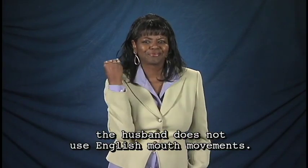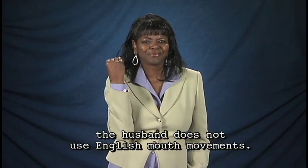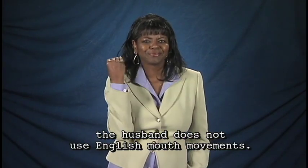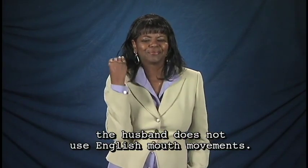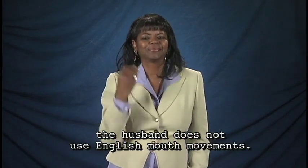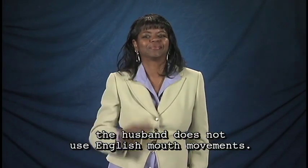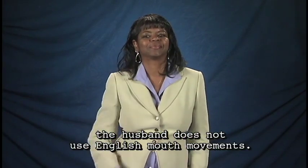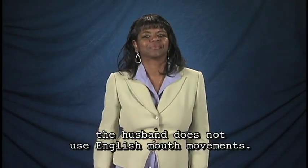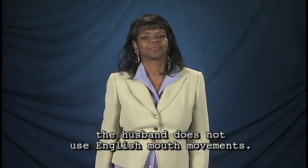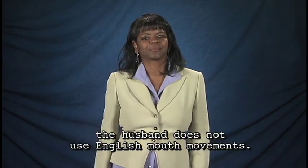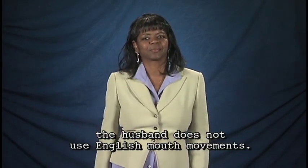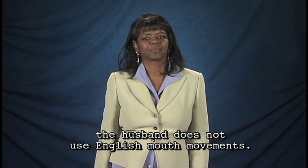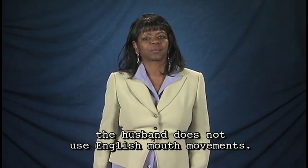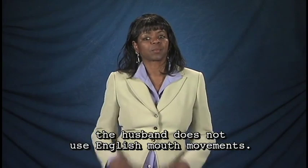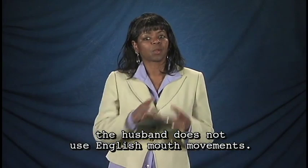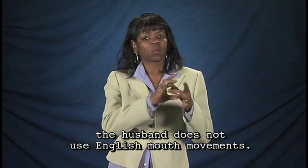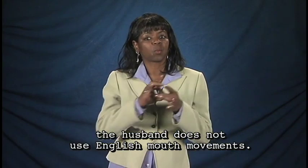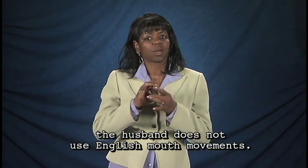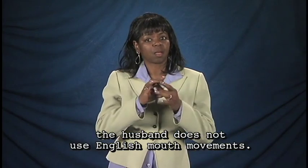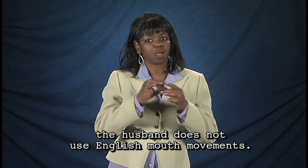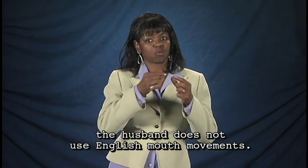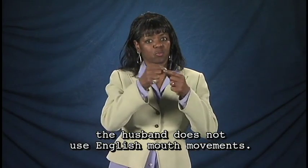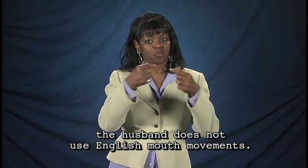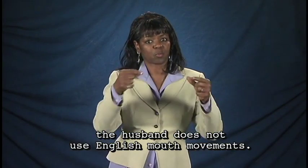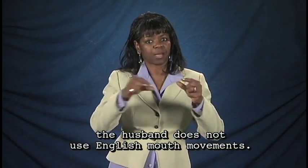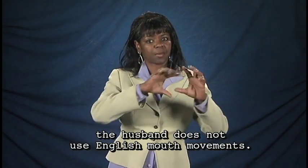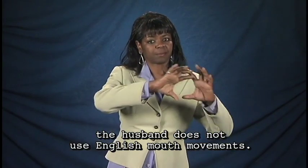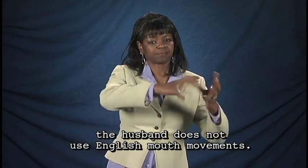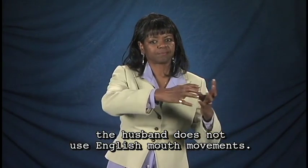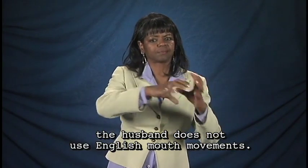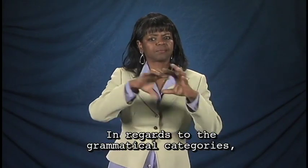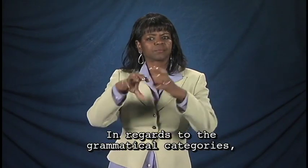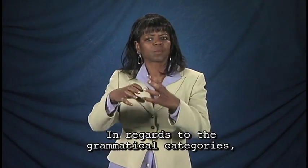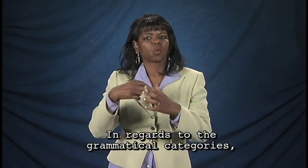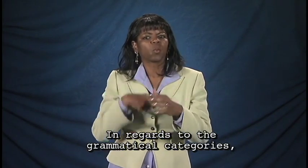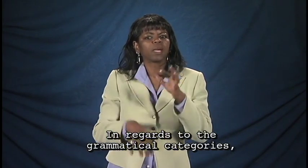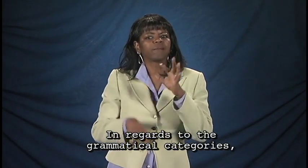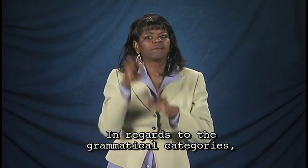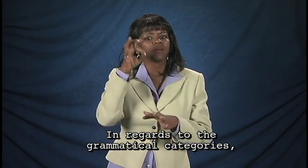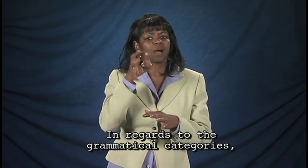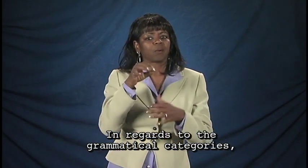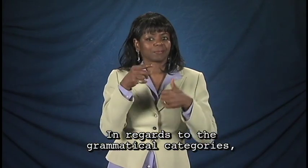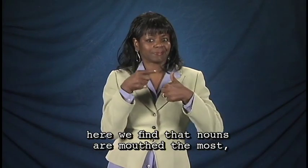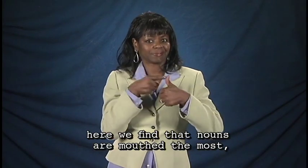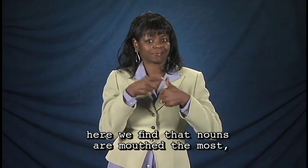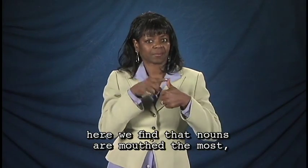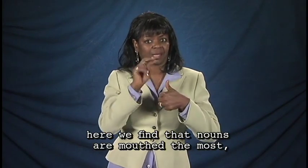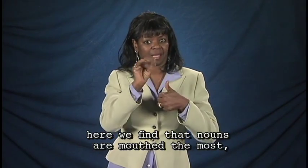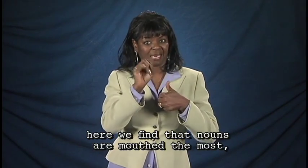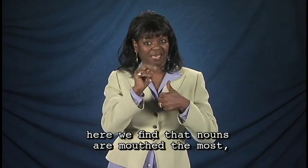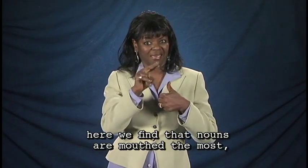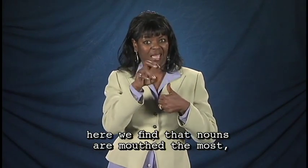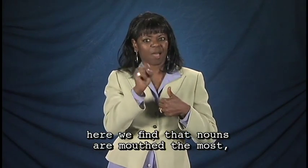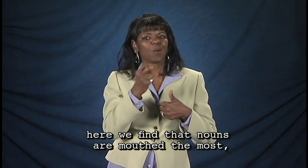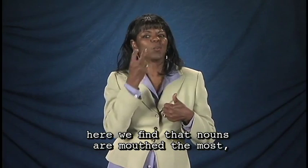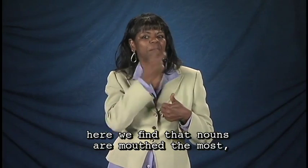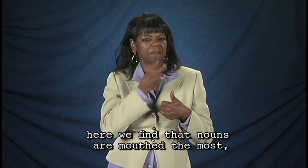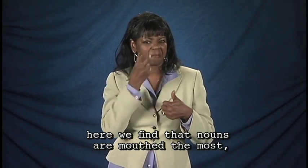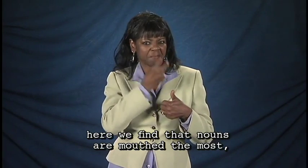husband does not use English mouth movements. In regards to the grammatical categories, here we find that